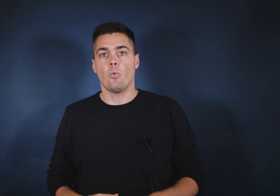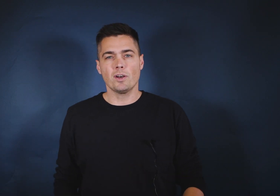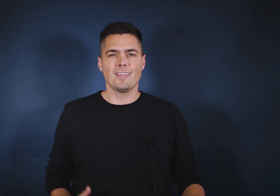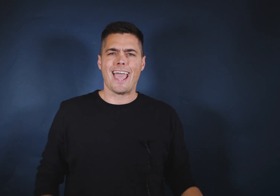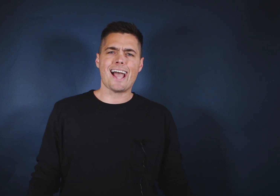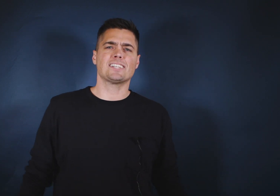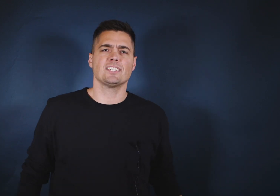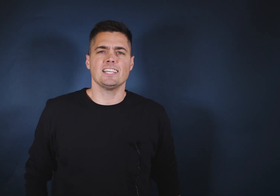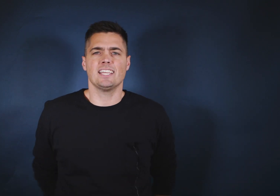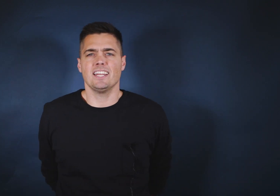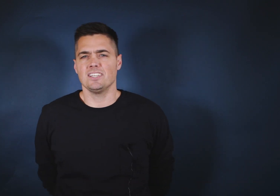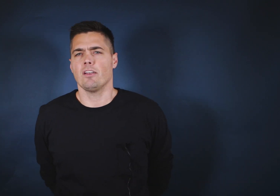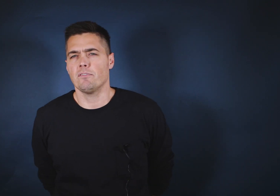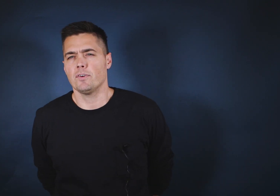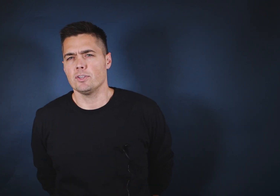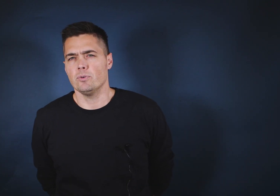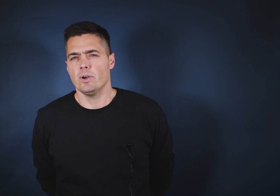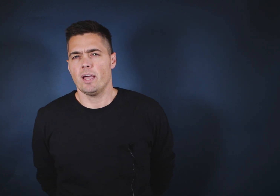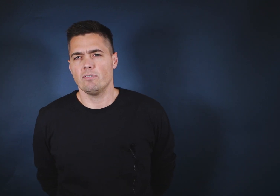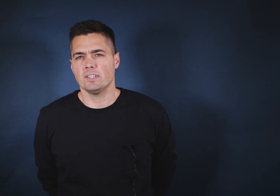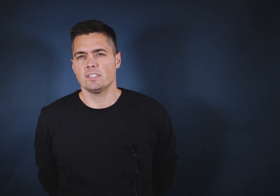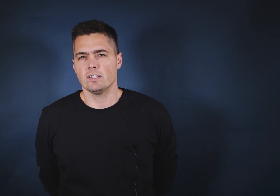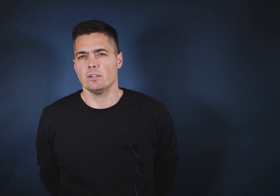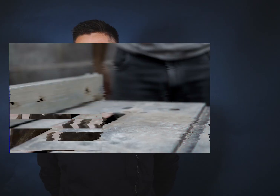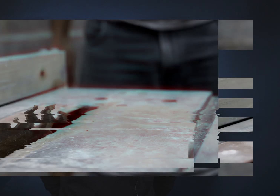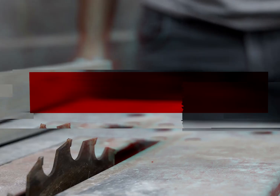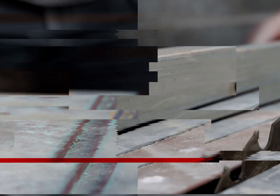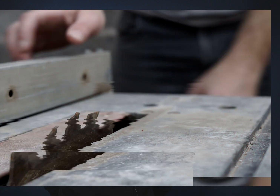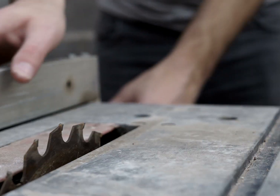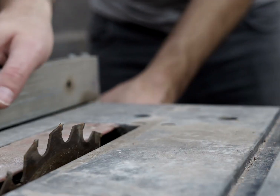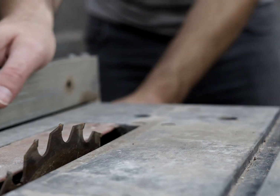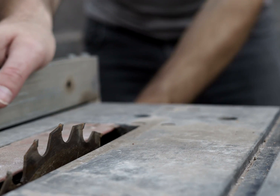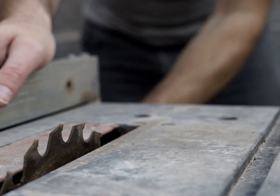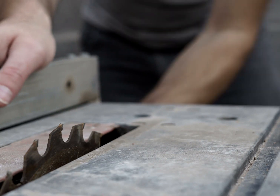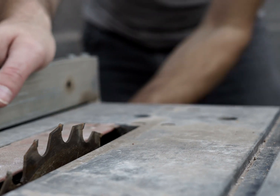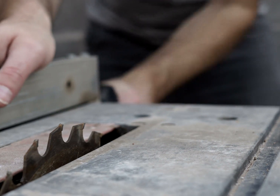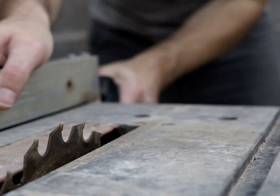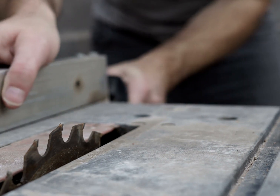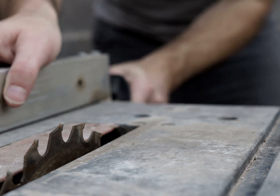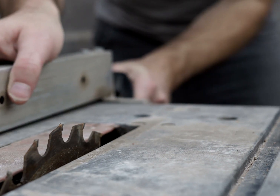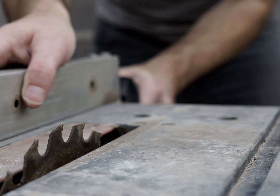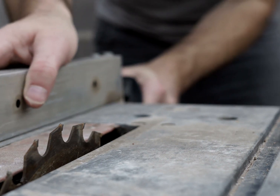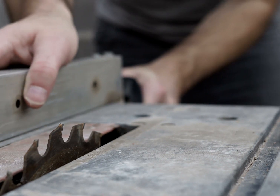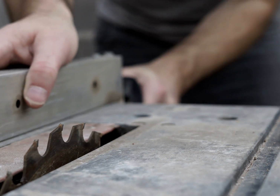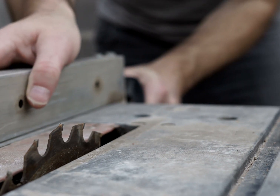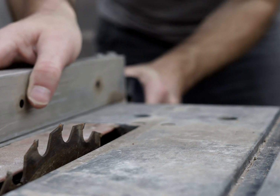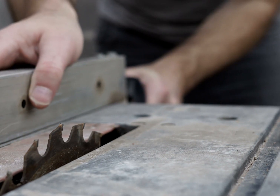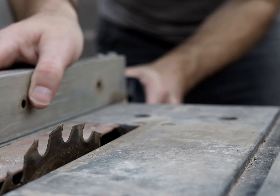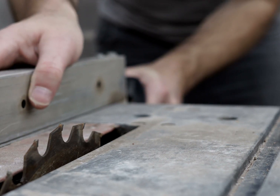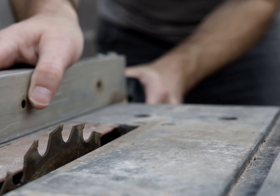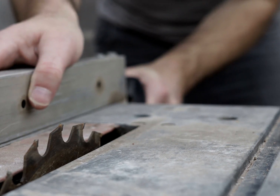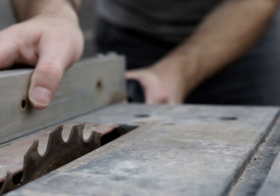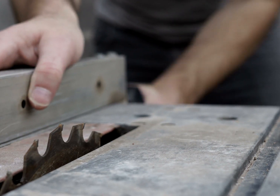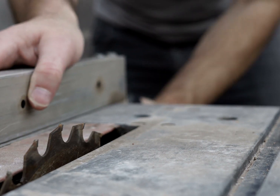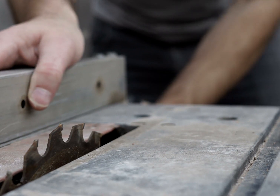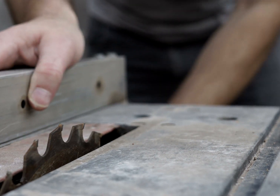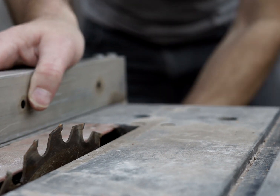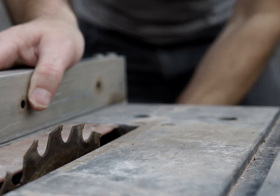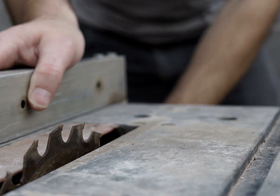What are they actually getting done for you every single month? You wouldn't hire a somebody to do your